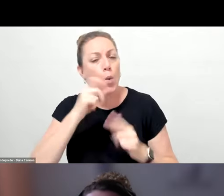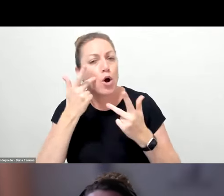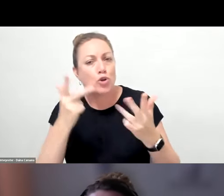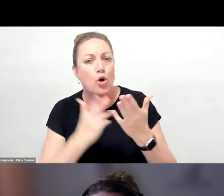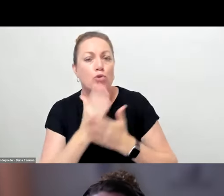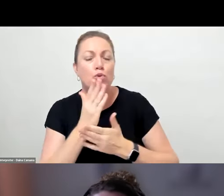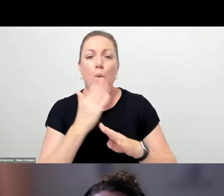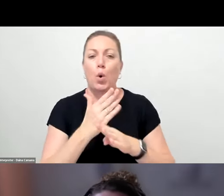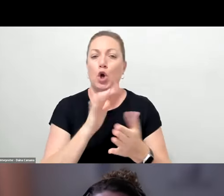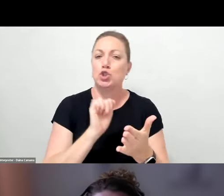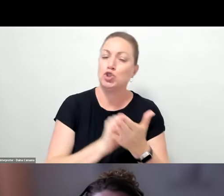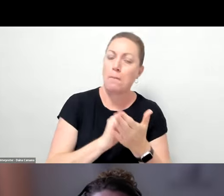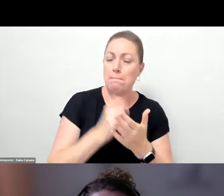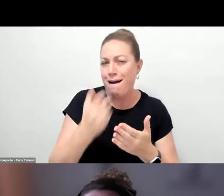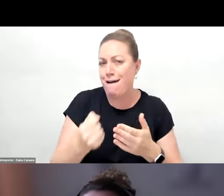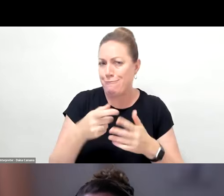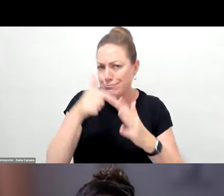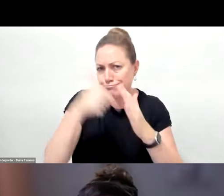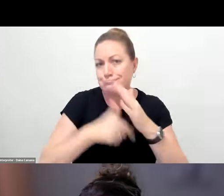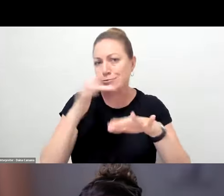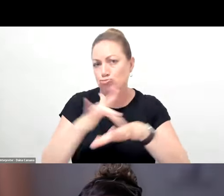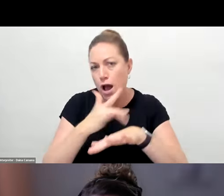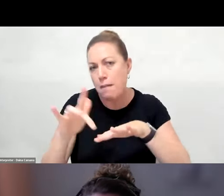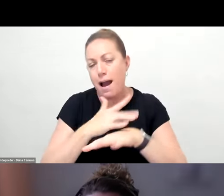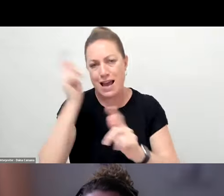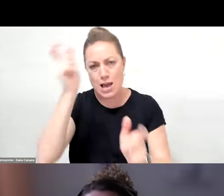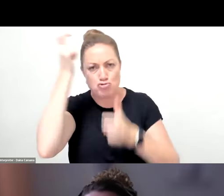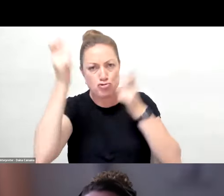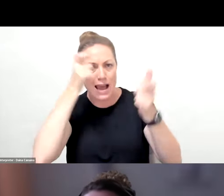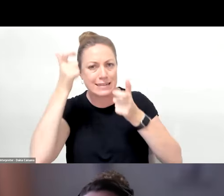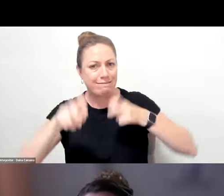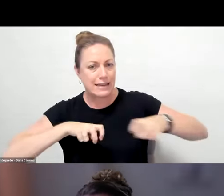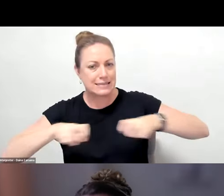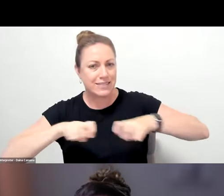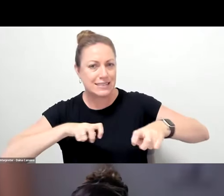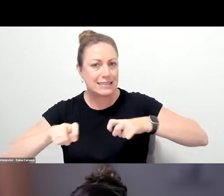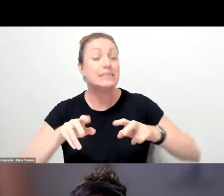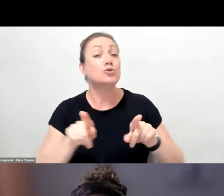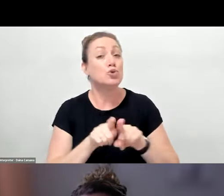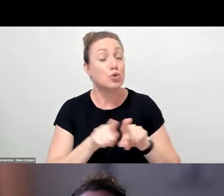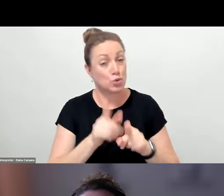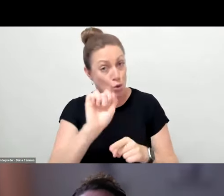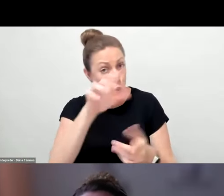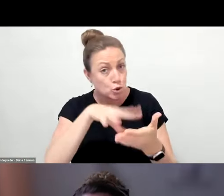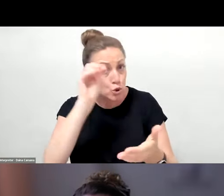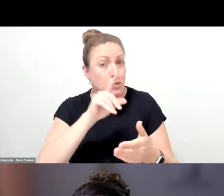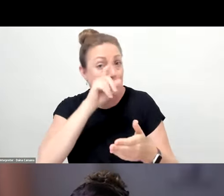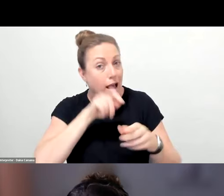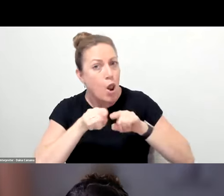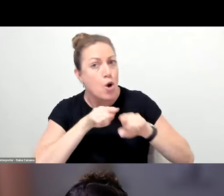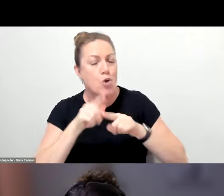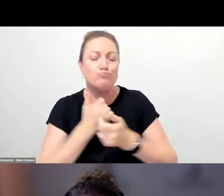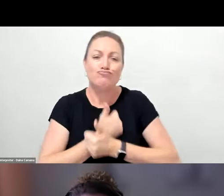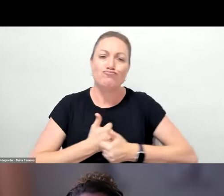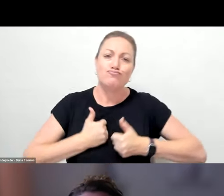detailed drama and creative activities so that your children, can learn to enjoy